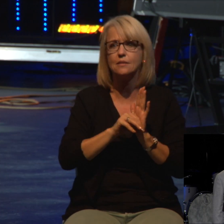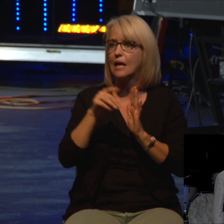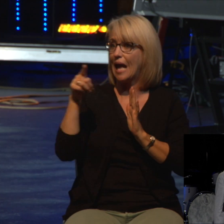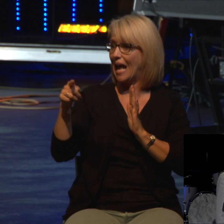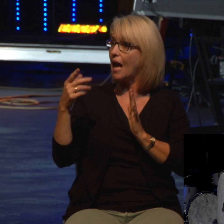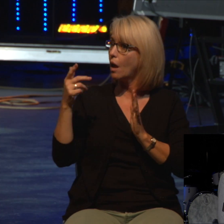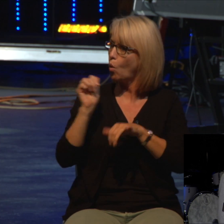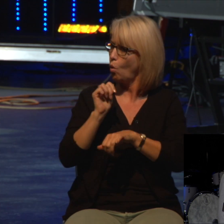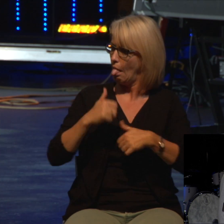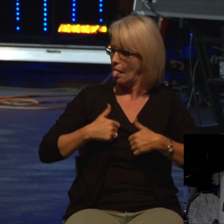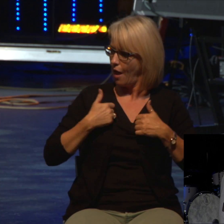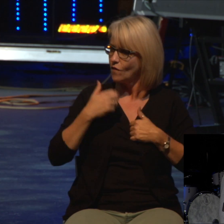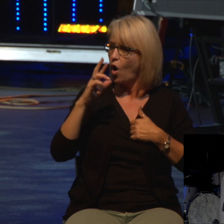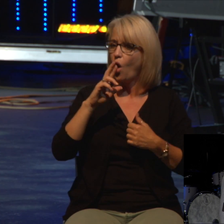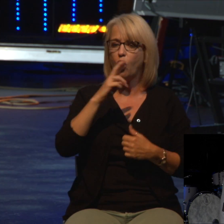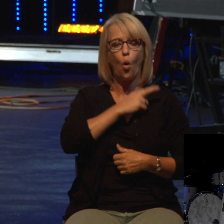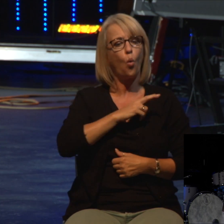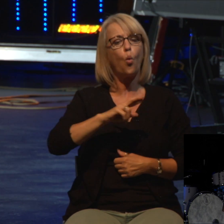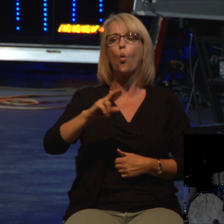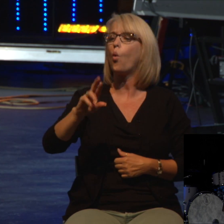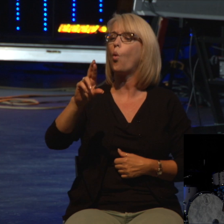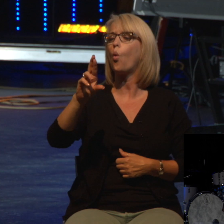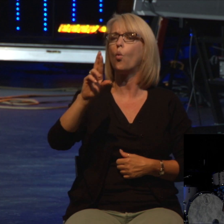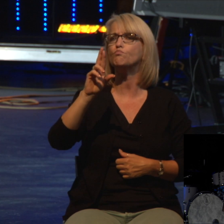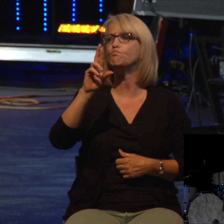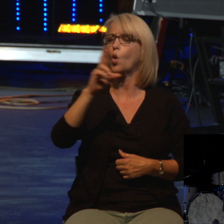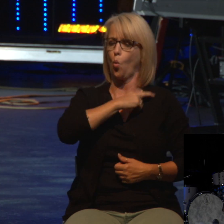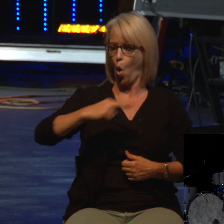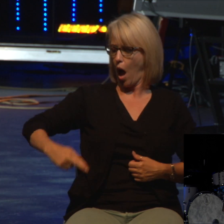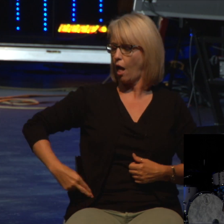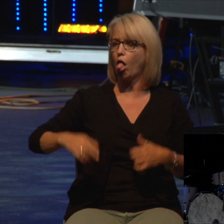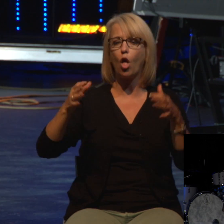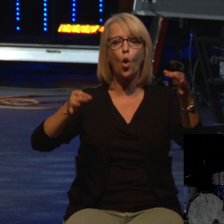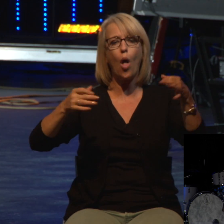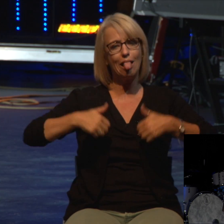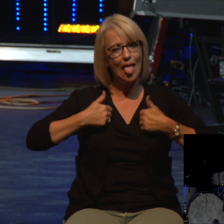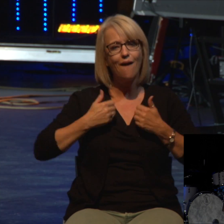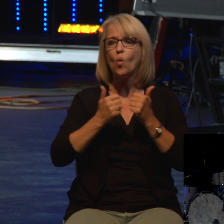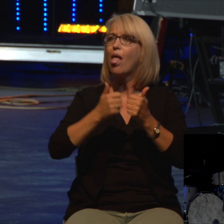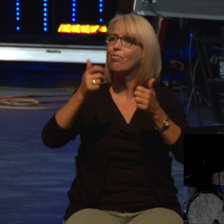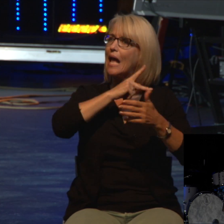as a young man. He was an Israelite himself, and he found a Hebrew